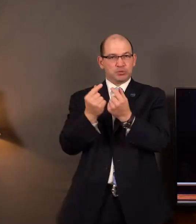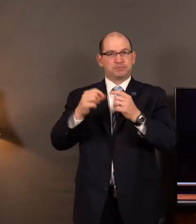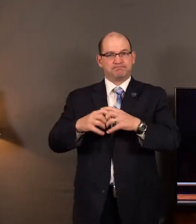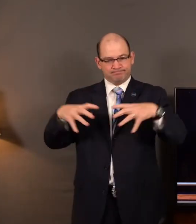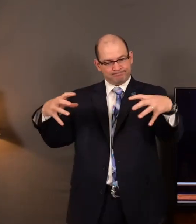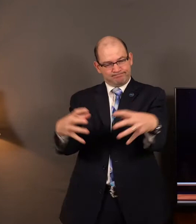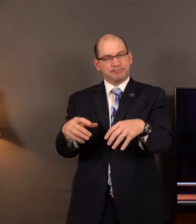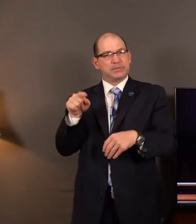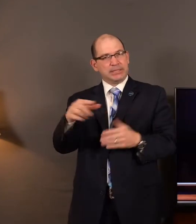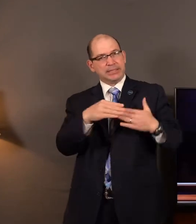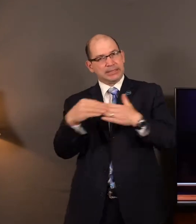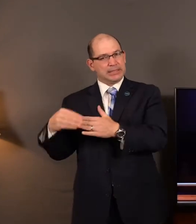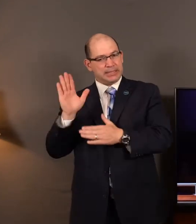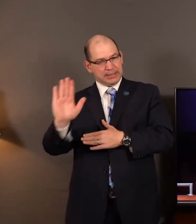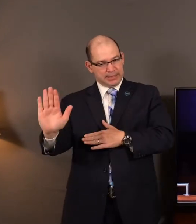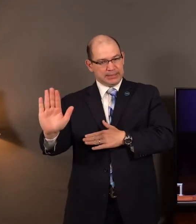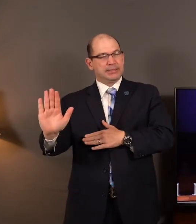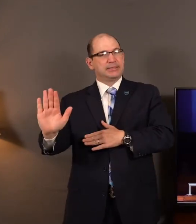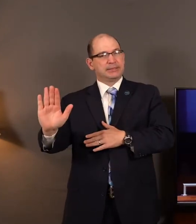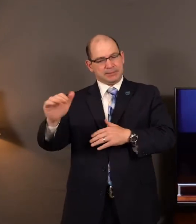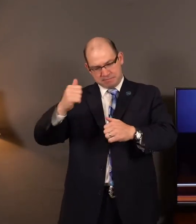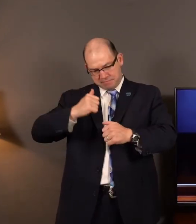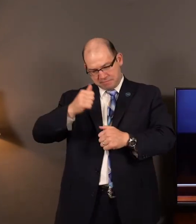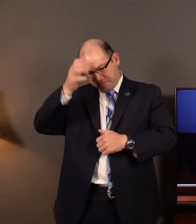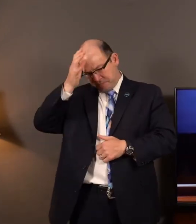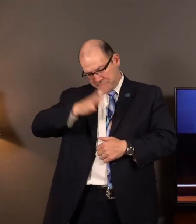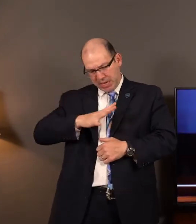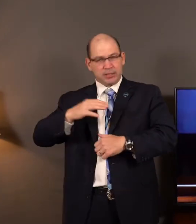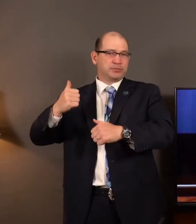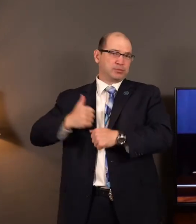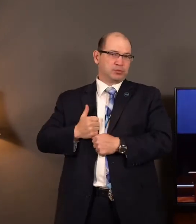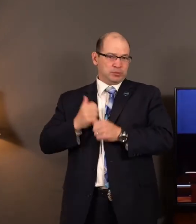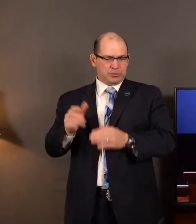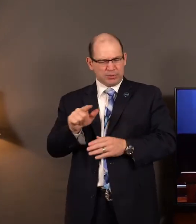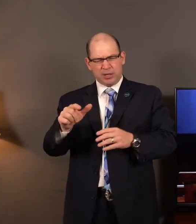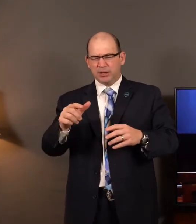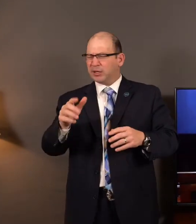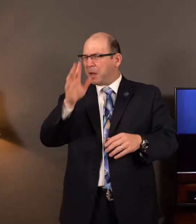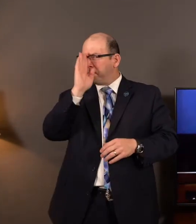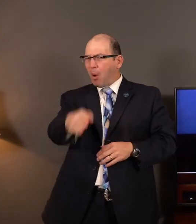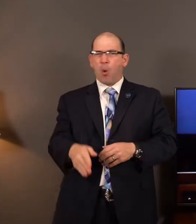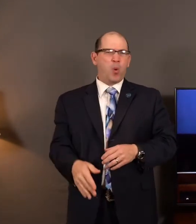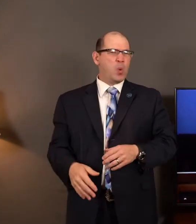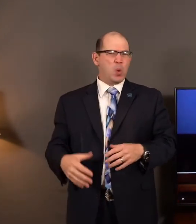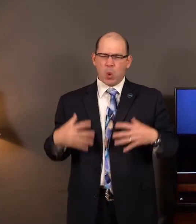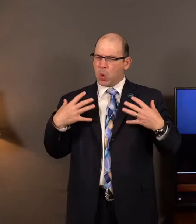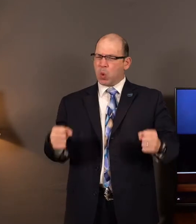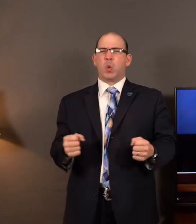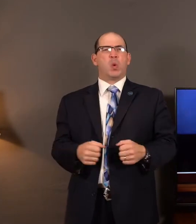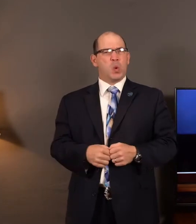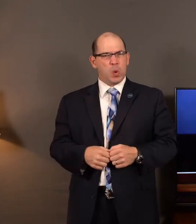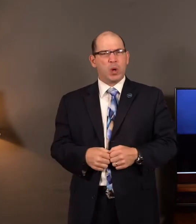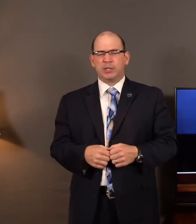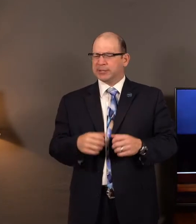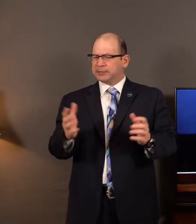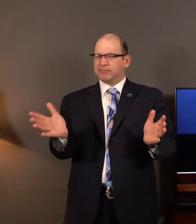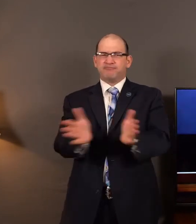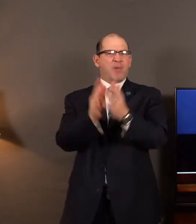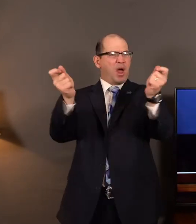he led his men valiantly. They warred courageously and had many victories. And on